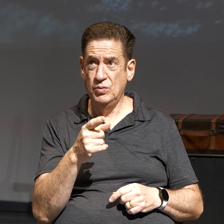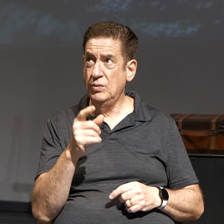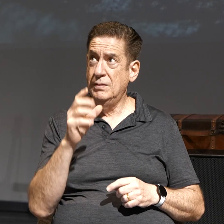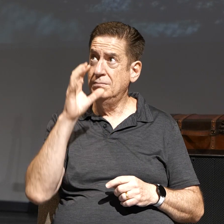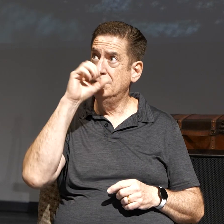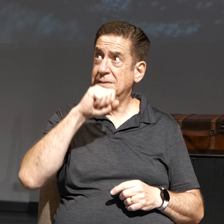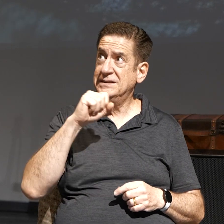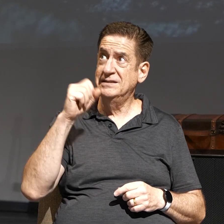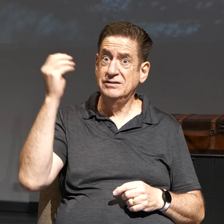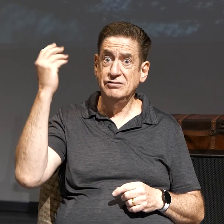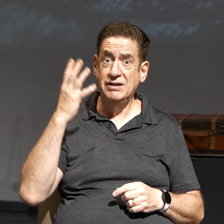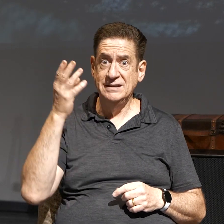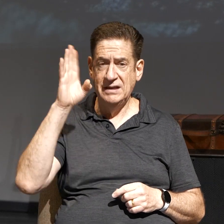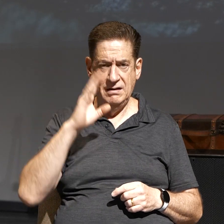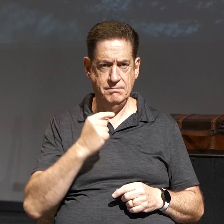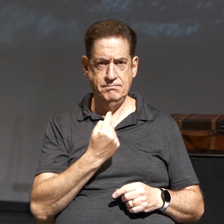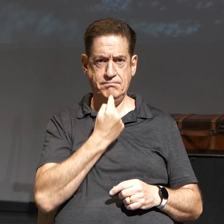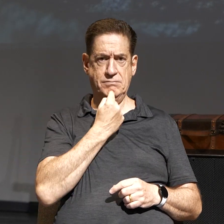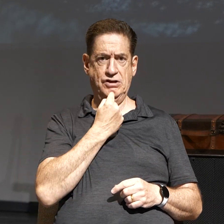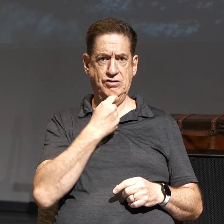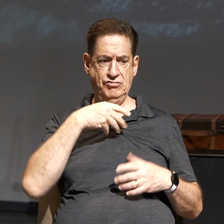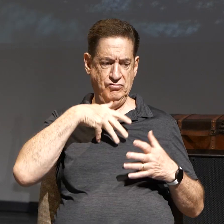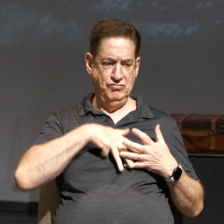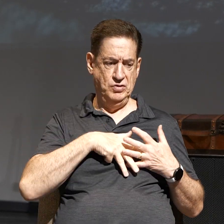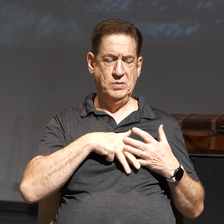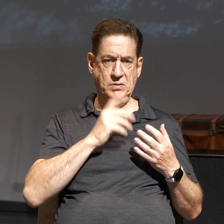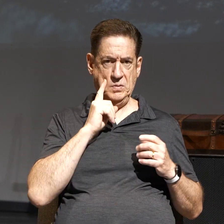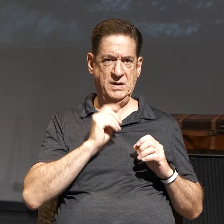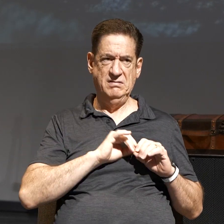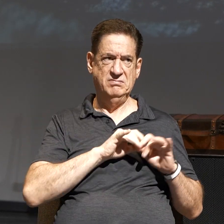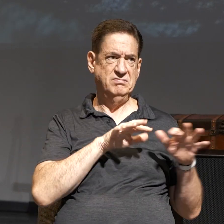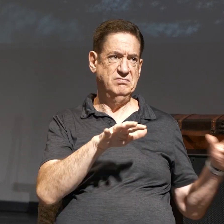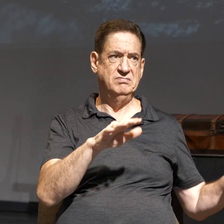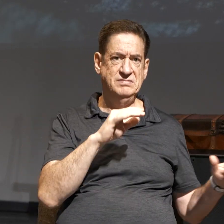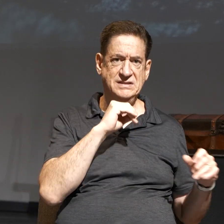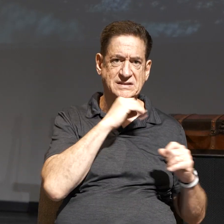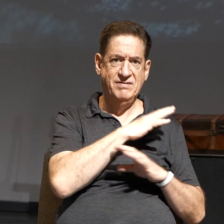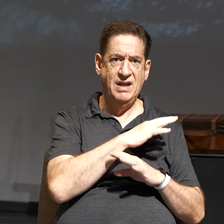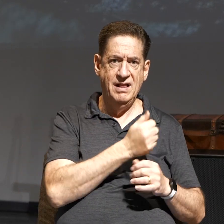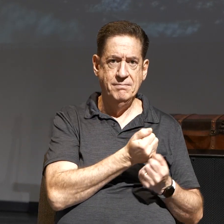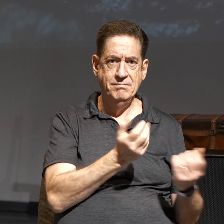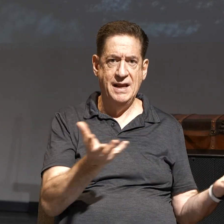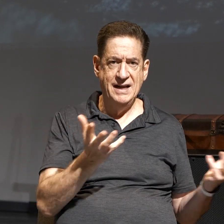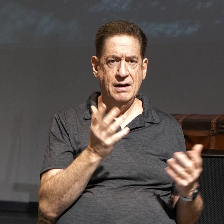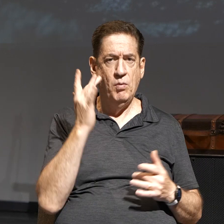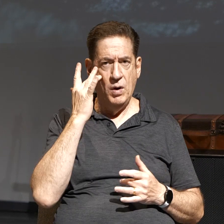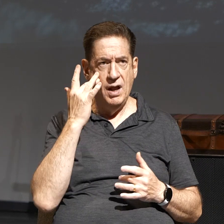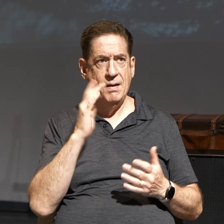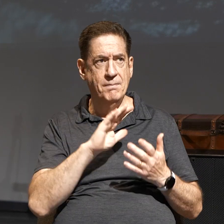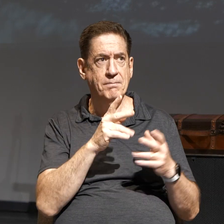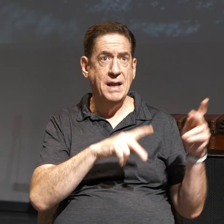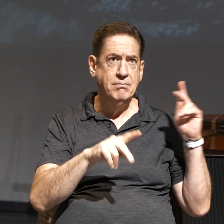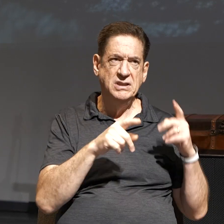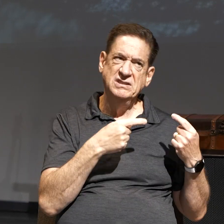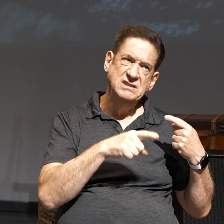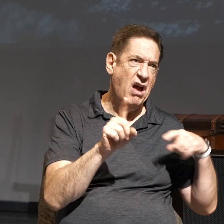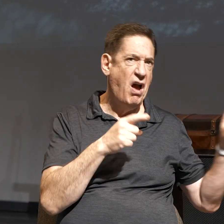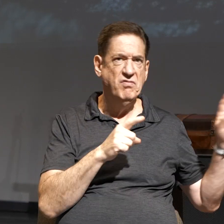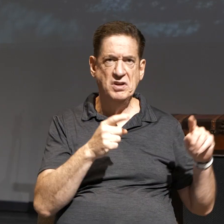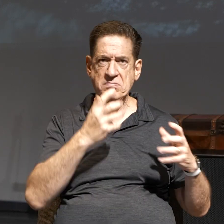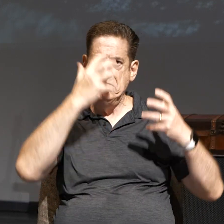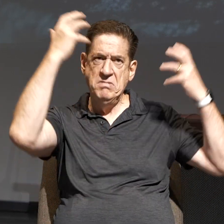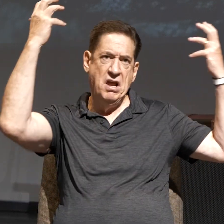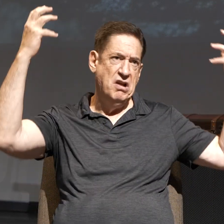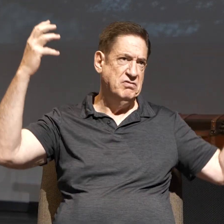trouble and defile many. That's the end result of becoming like the world, scoffer, angry, ticked off about